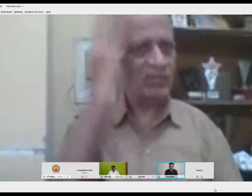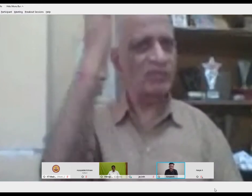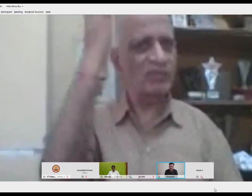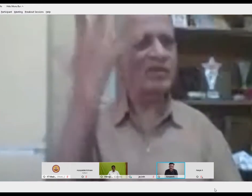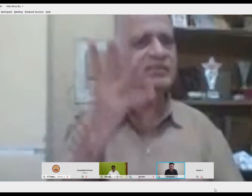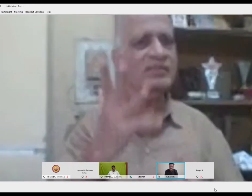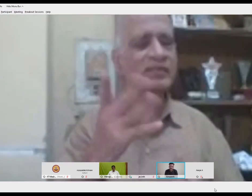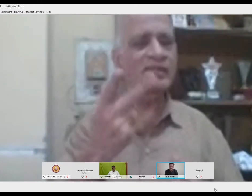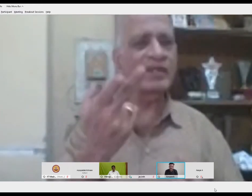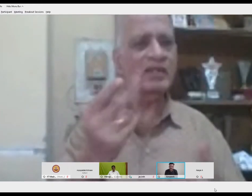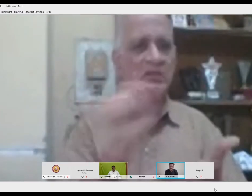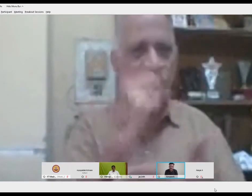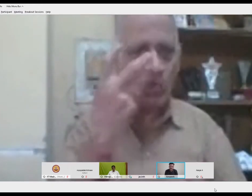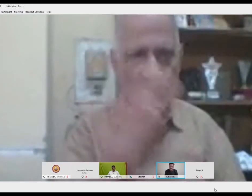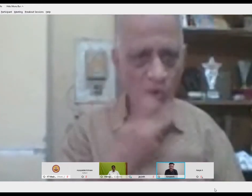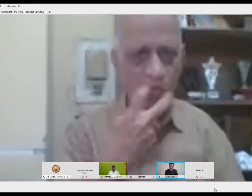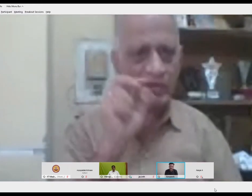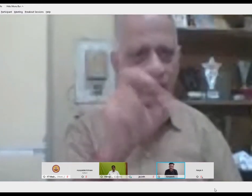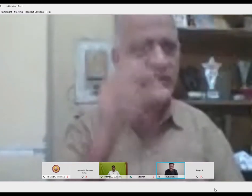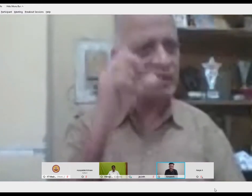propagating sign language so that deaf people